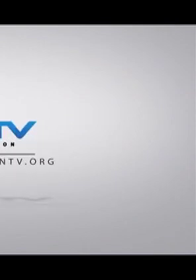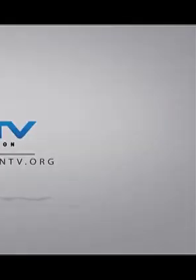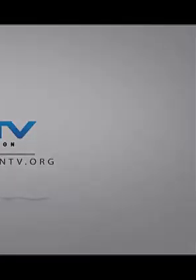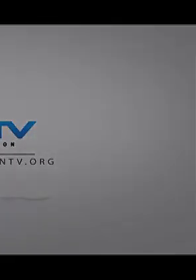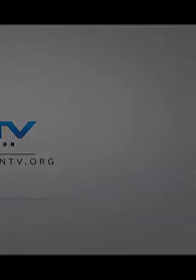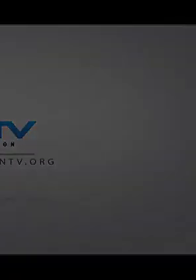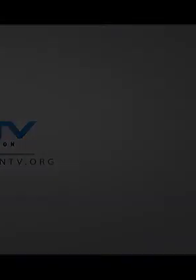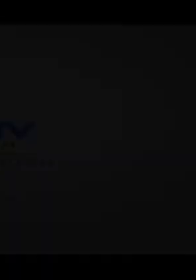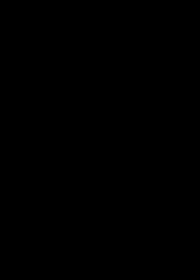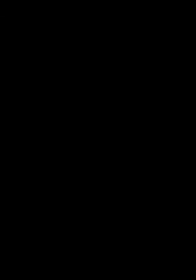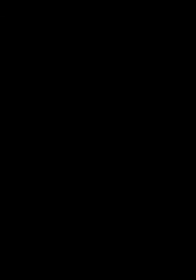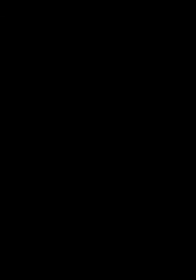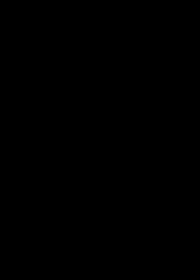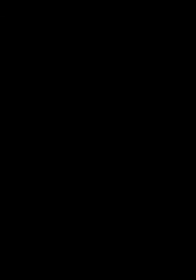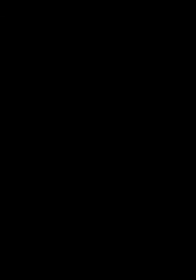Thank you. Thank you.